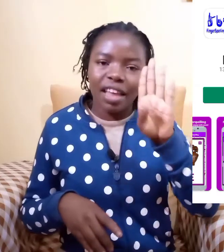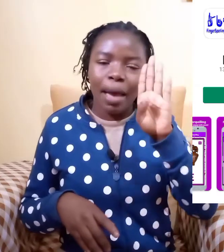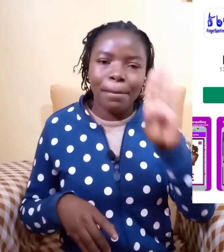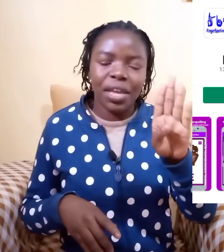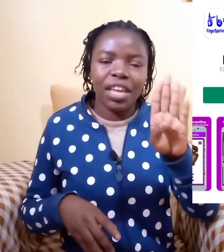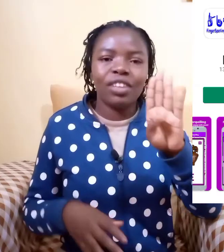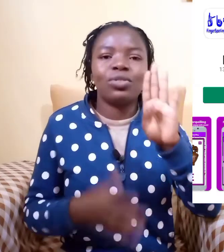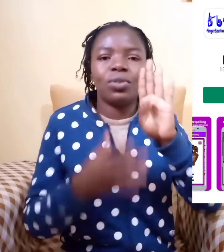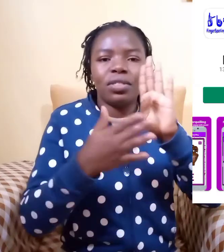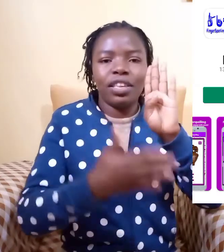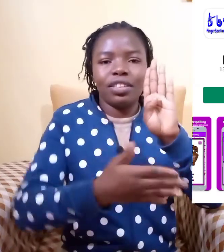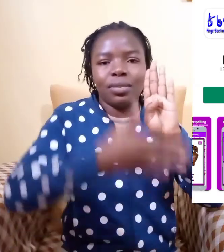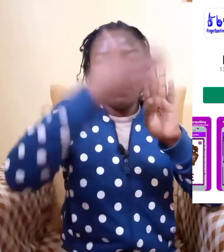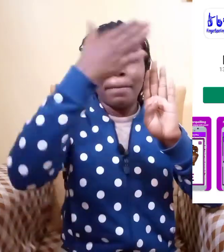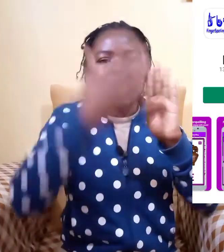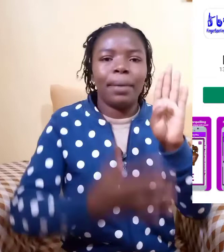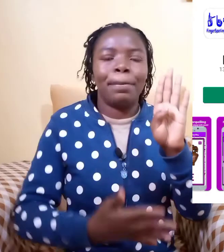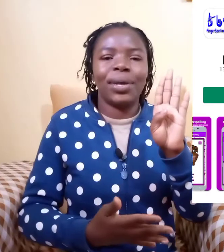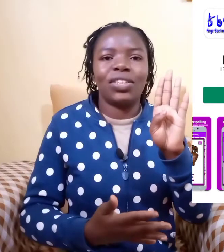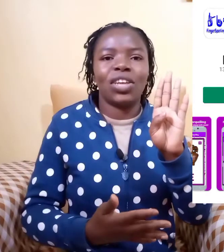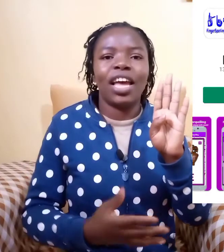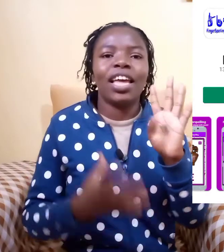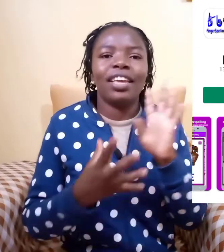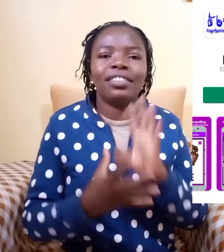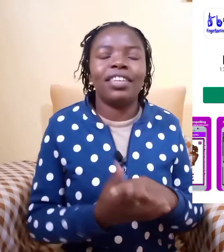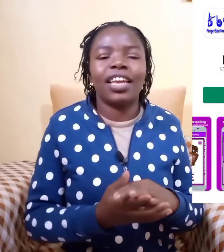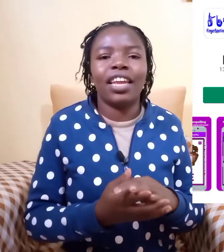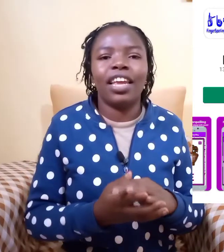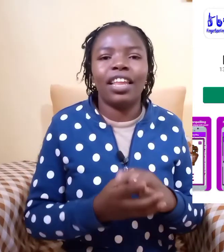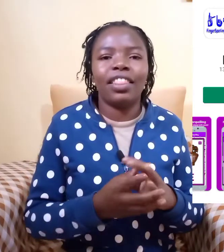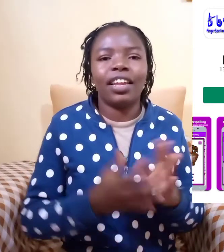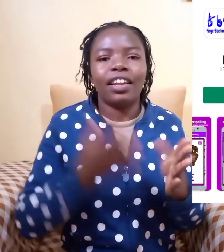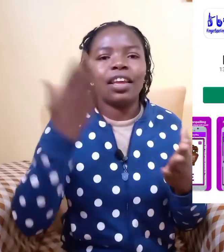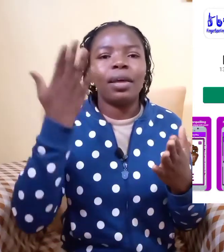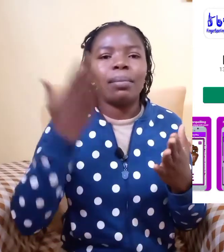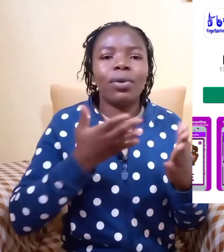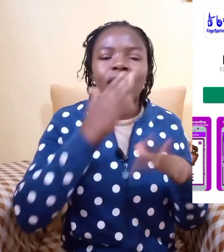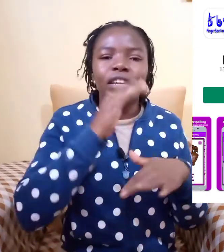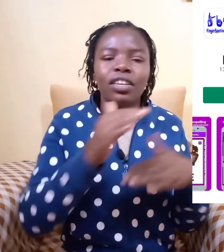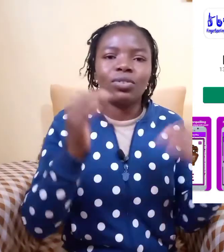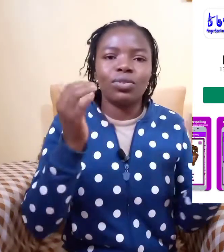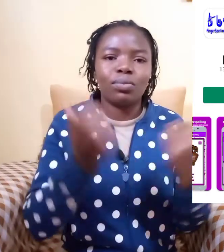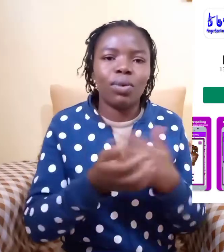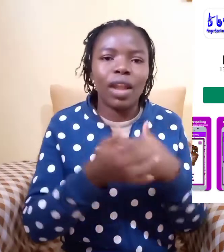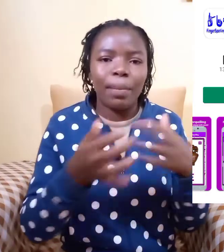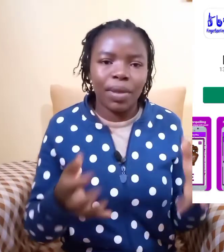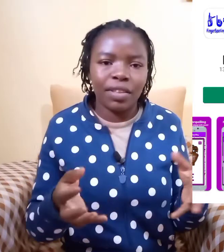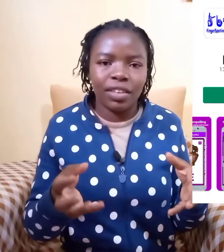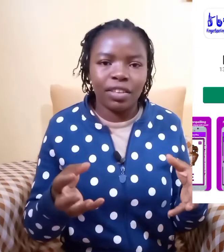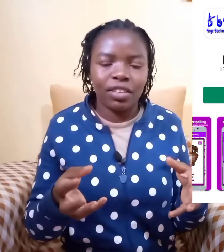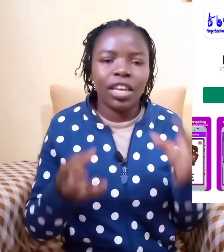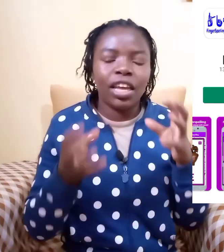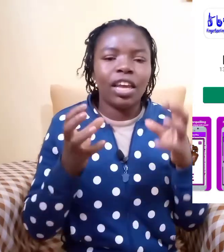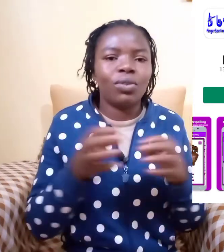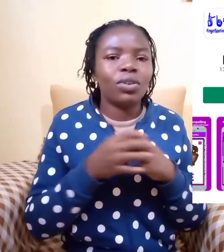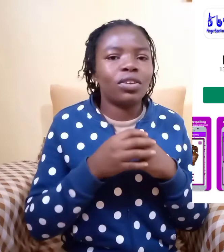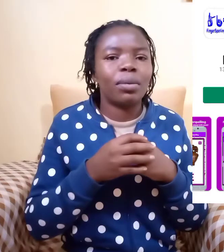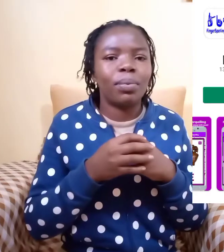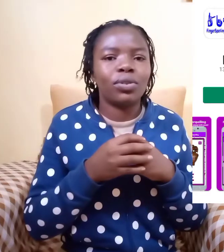is a b so this b picture is taken and then broken into smaller pieces and what you're supposed